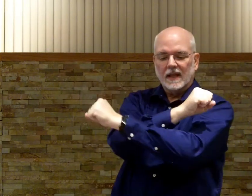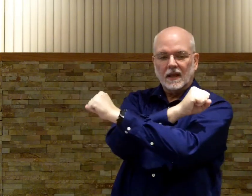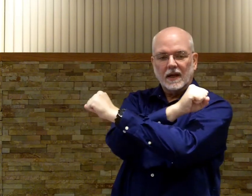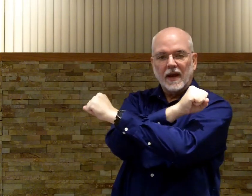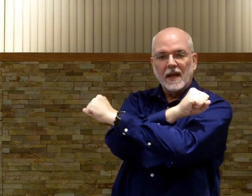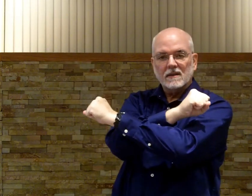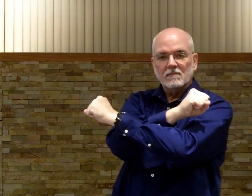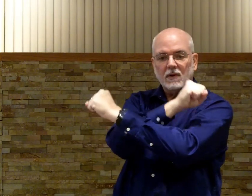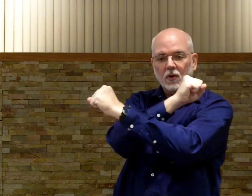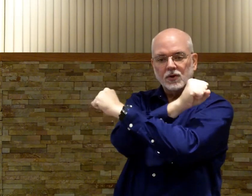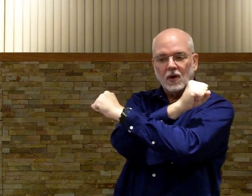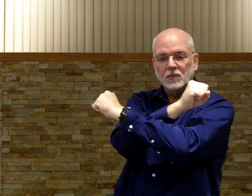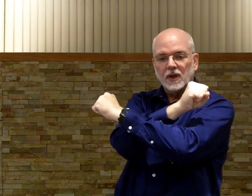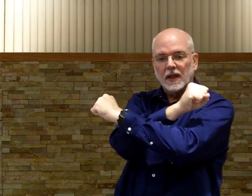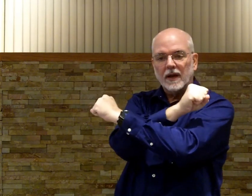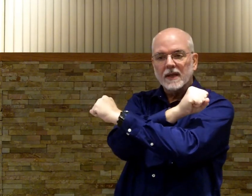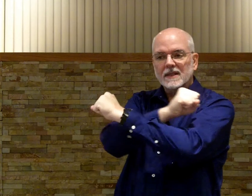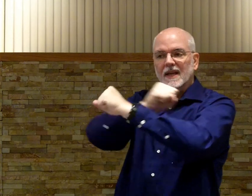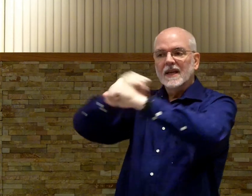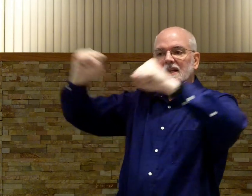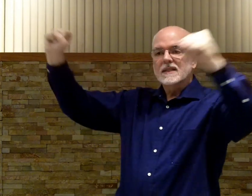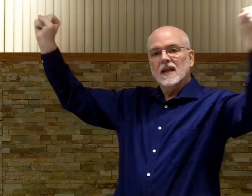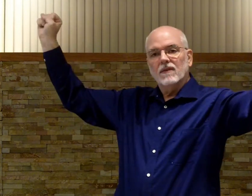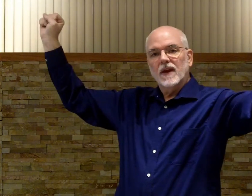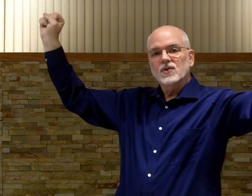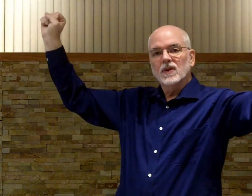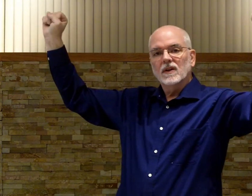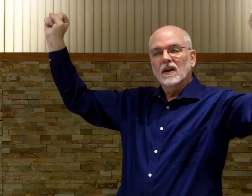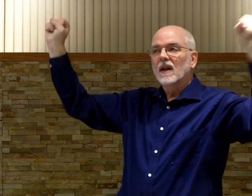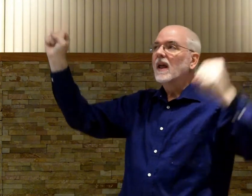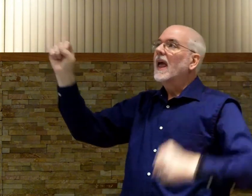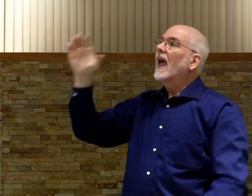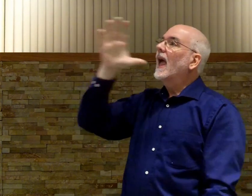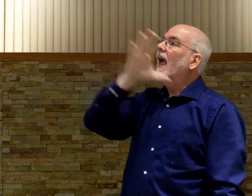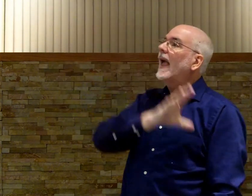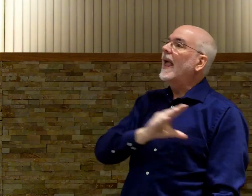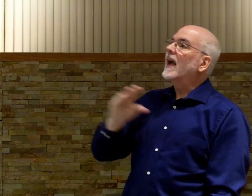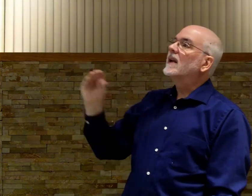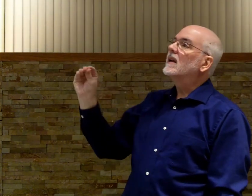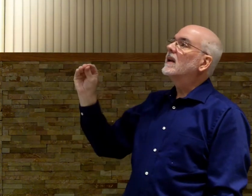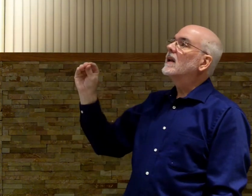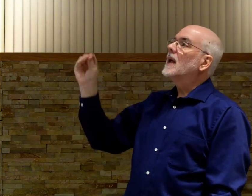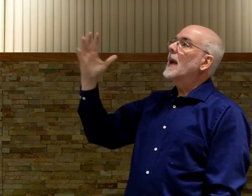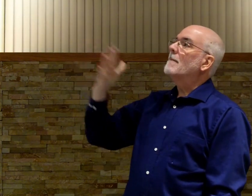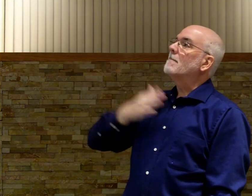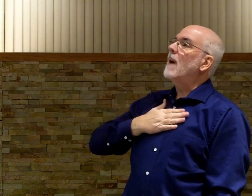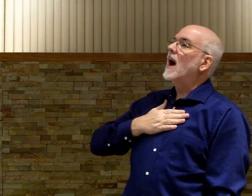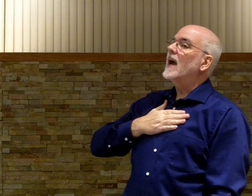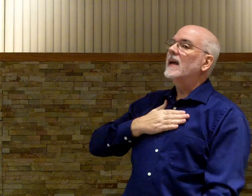The letter S. Cross your arms with the letter S. Salvation. Salvation. And. My.